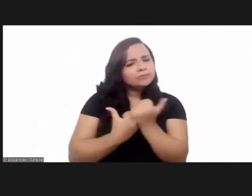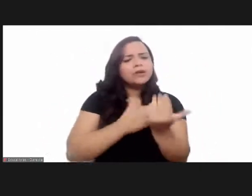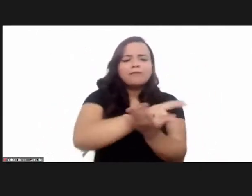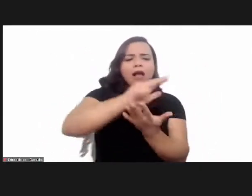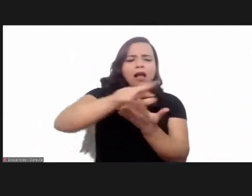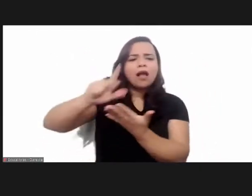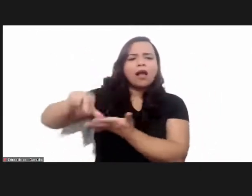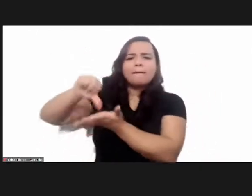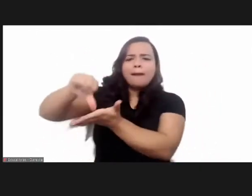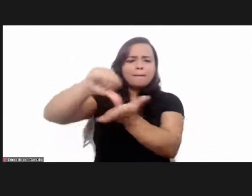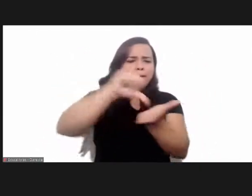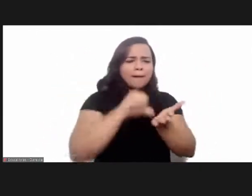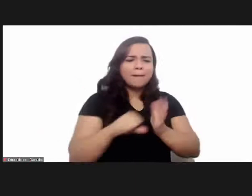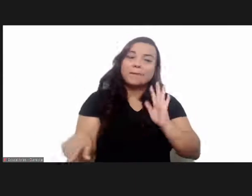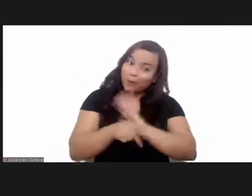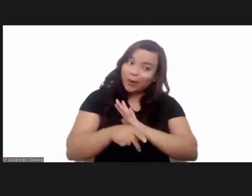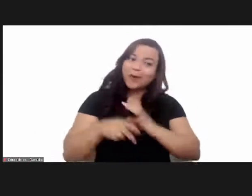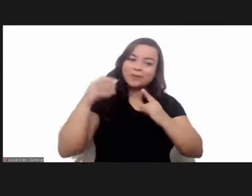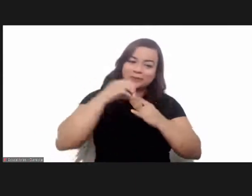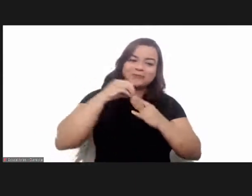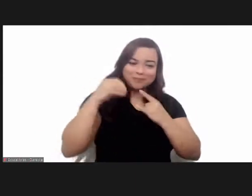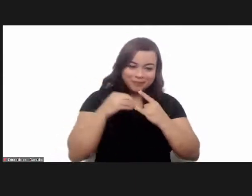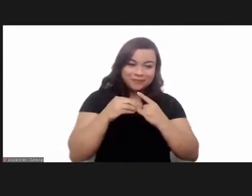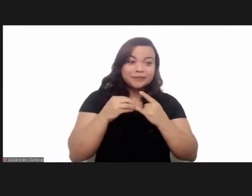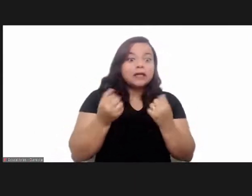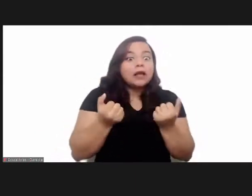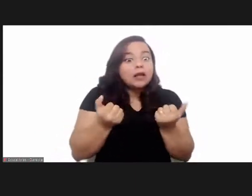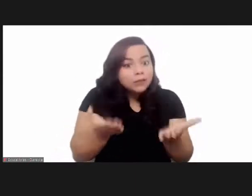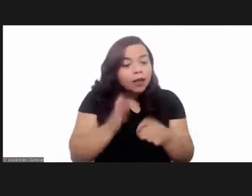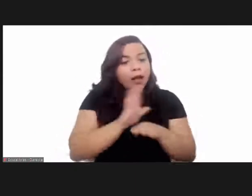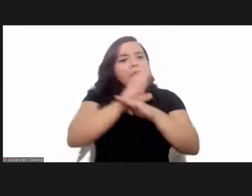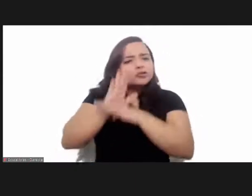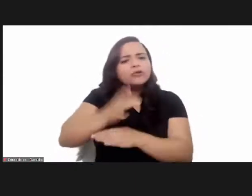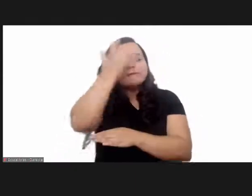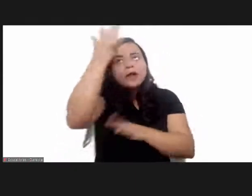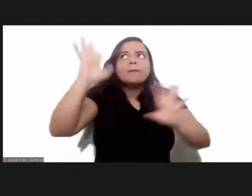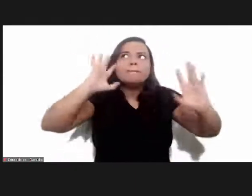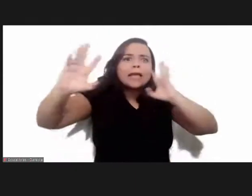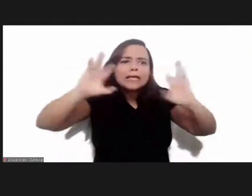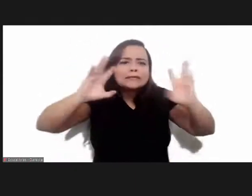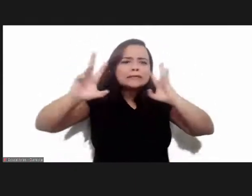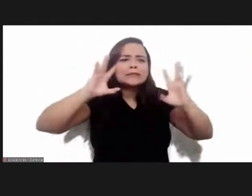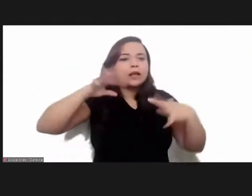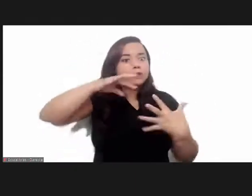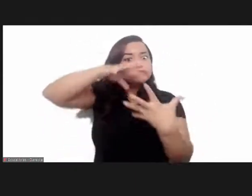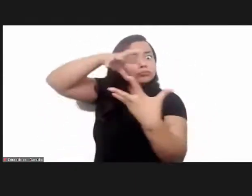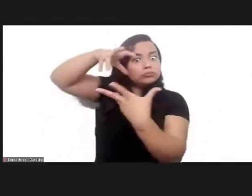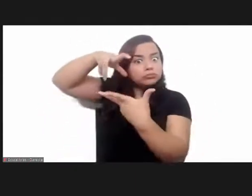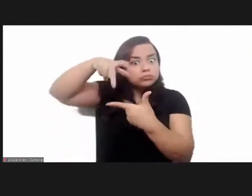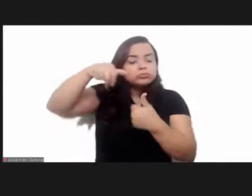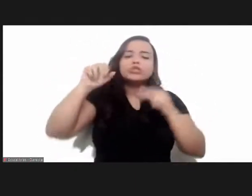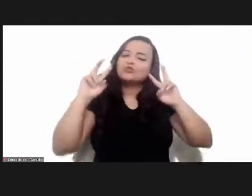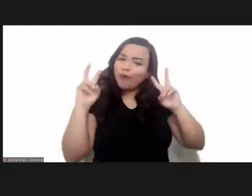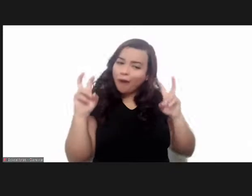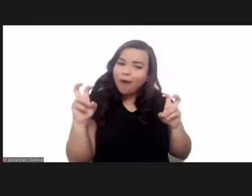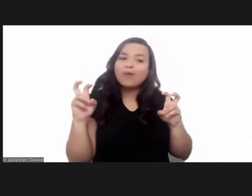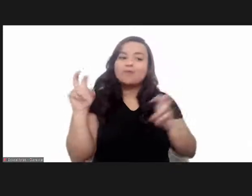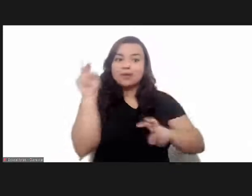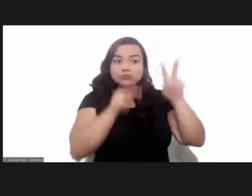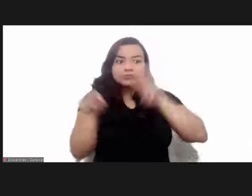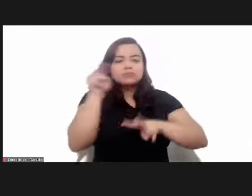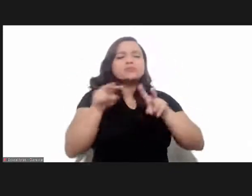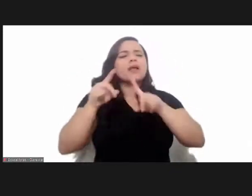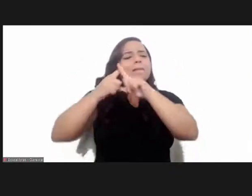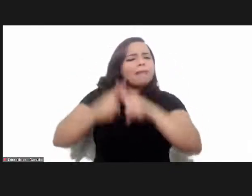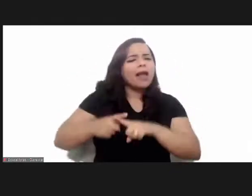collaboration of different units of the Osvaldo Cruz Foundation and facilitating these reflections at the global level, the